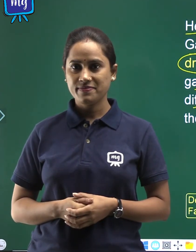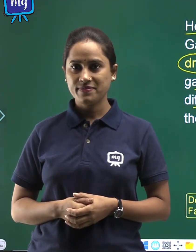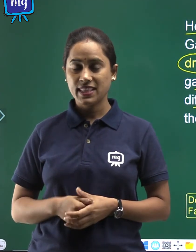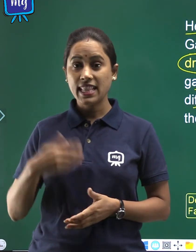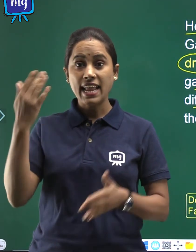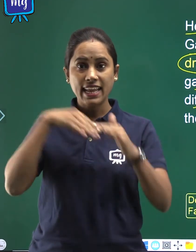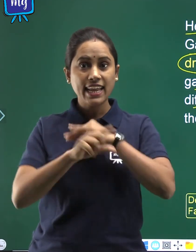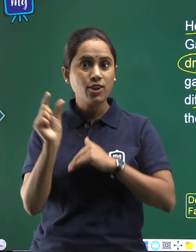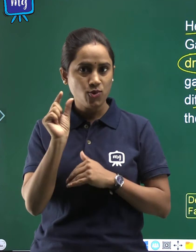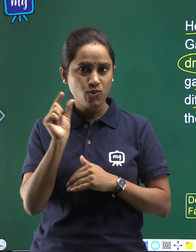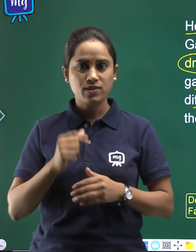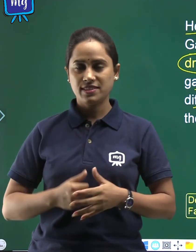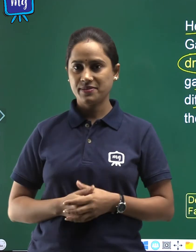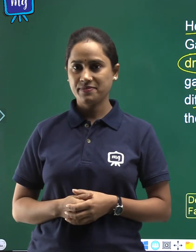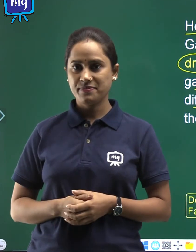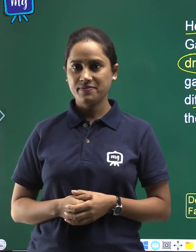in use.